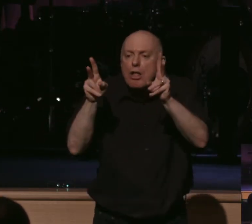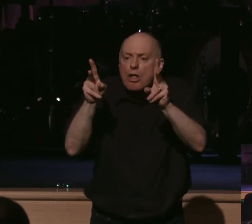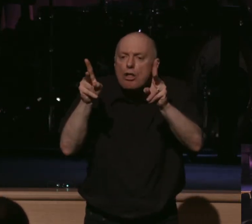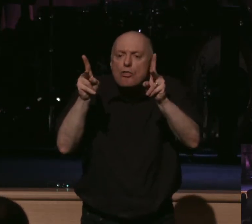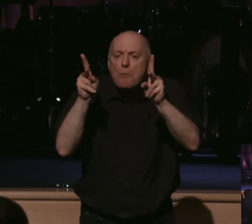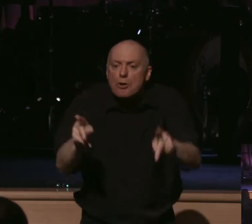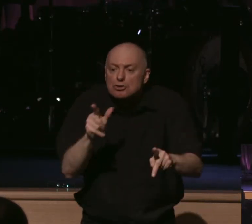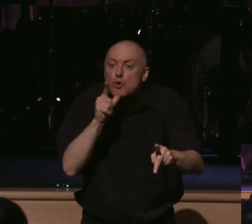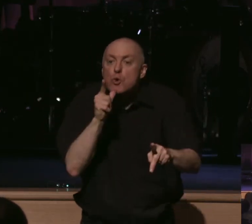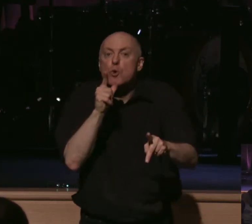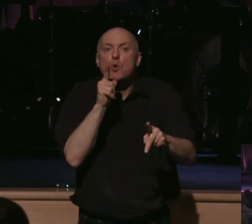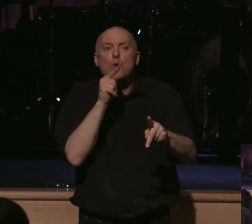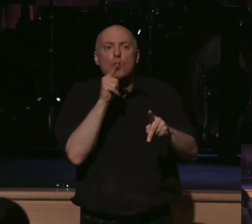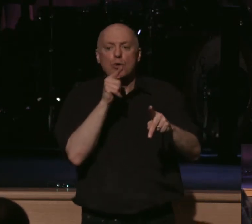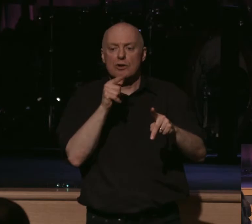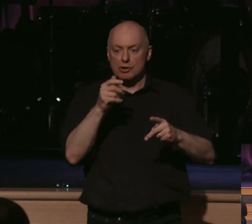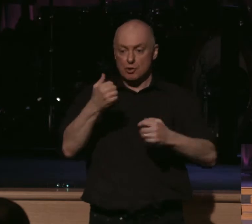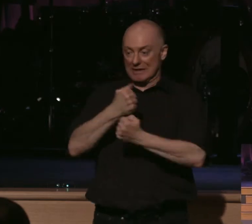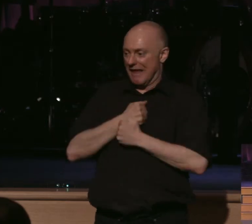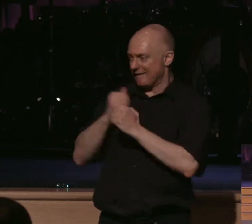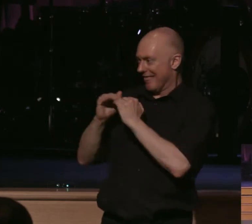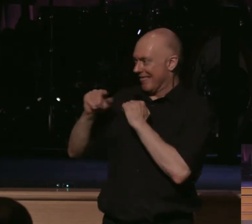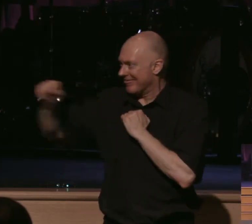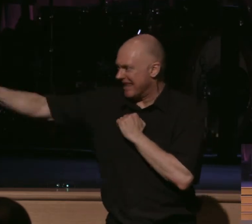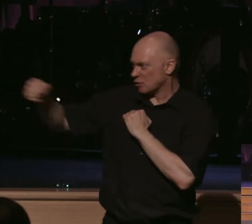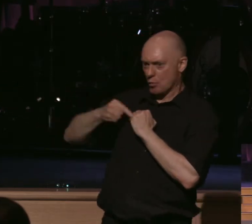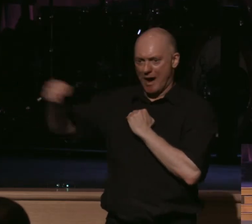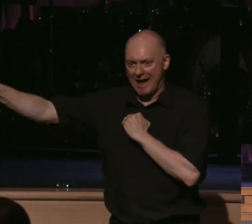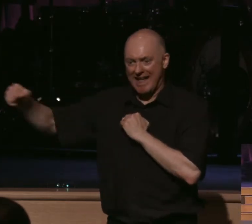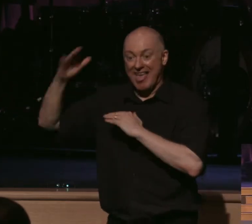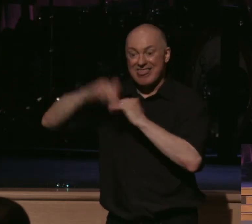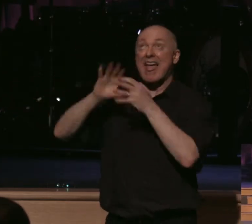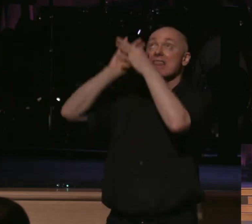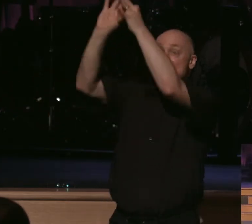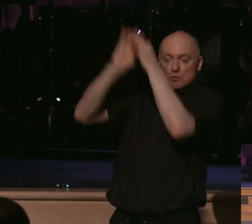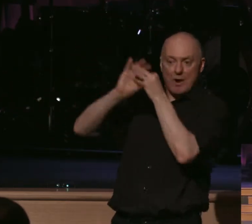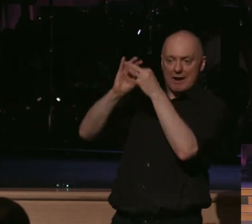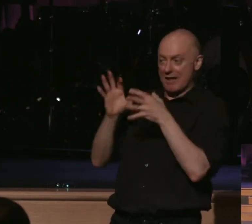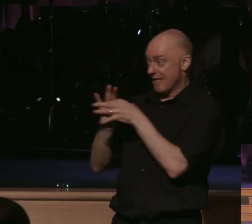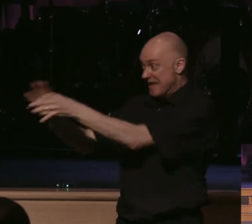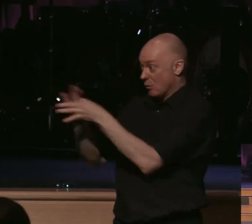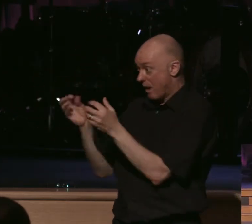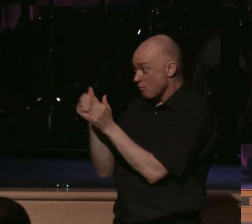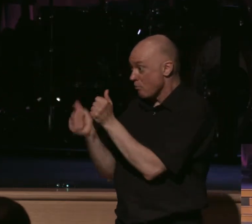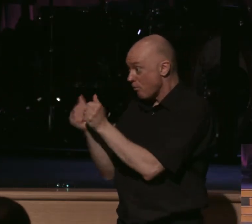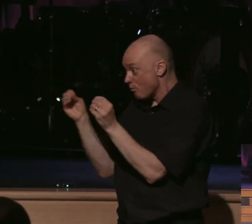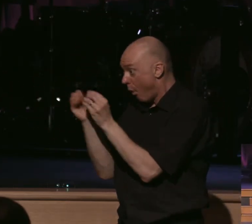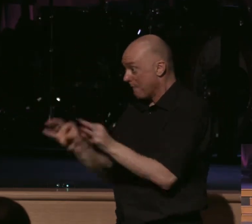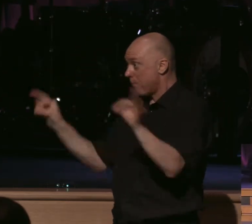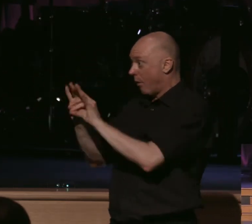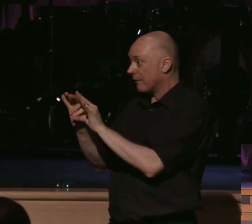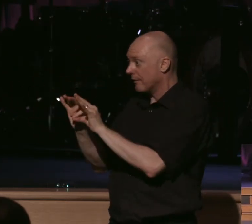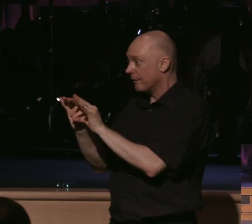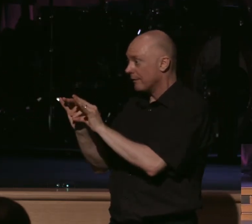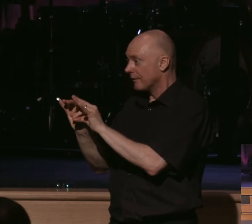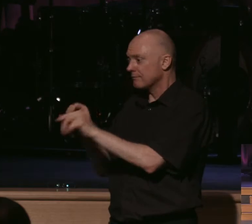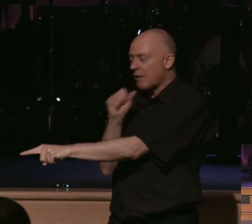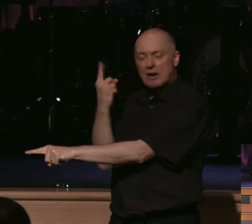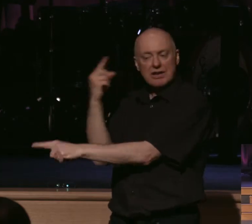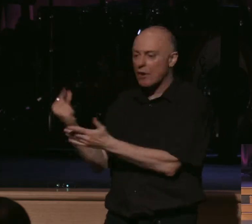who loves horizontal relationships more than the one vertical relationship with Jesus Christ, that person doesn't understand the gospel.